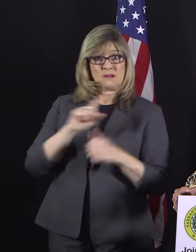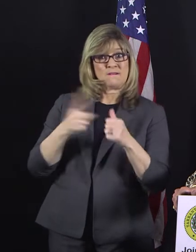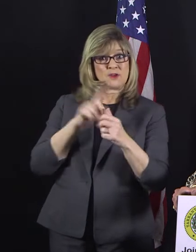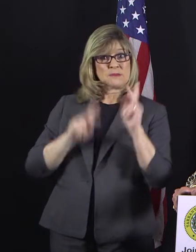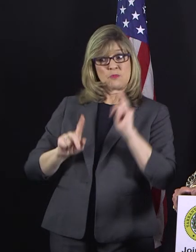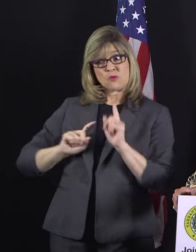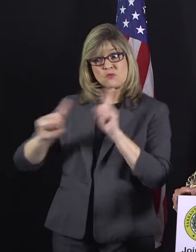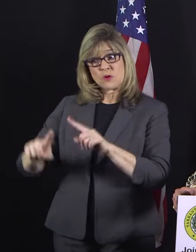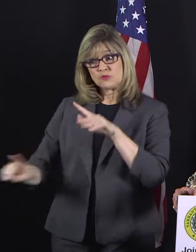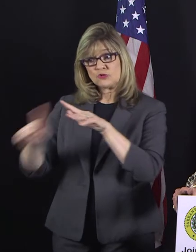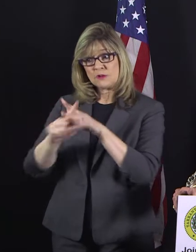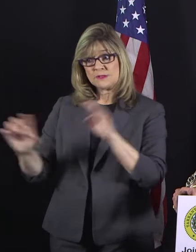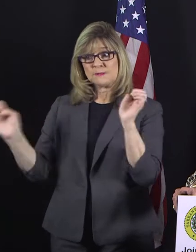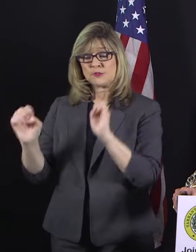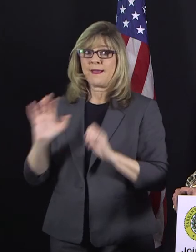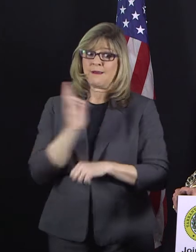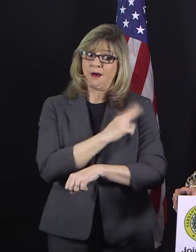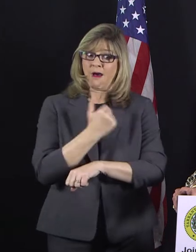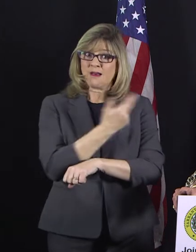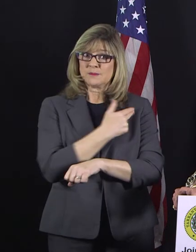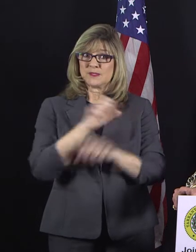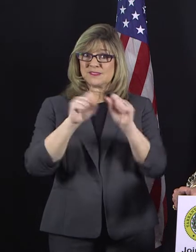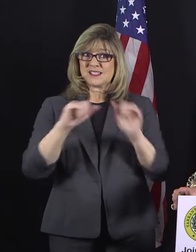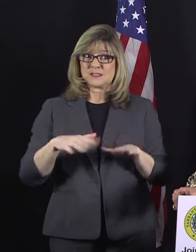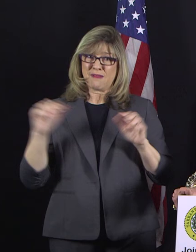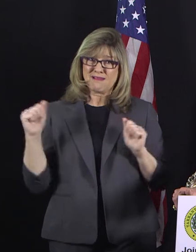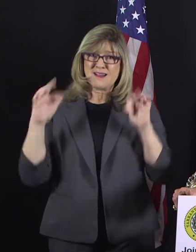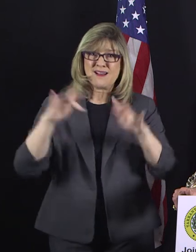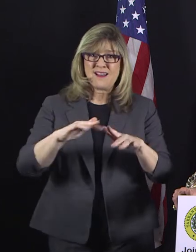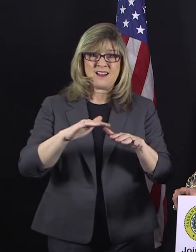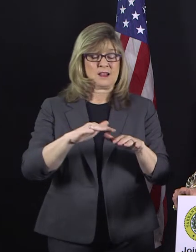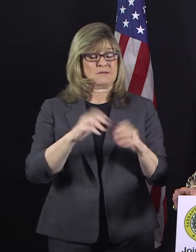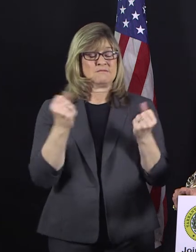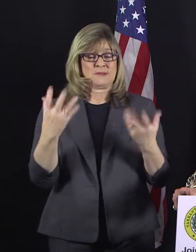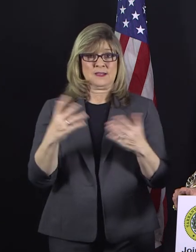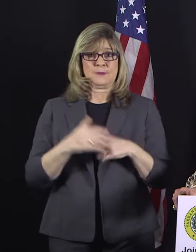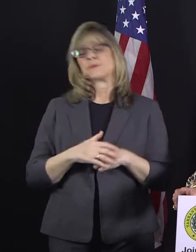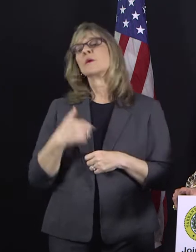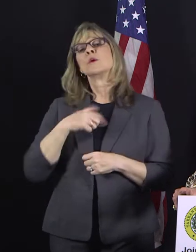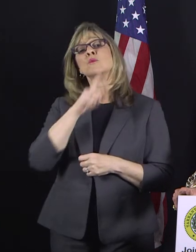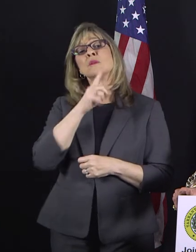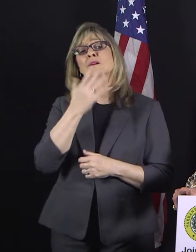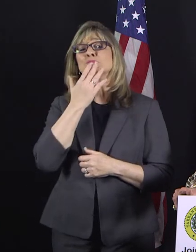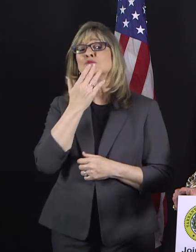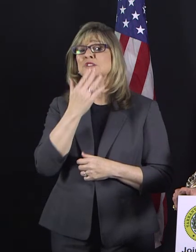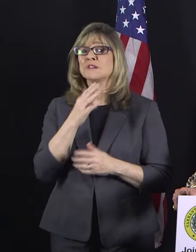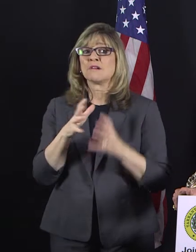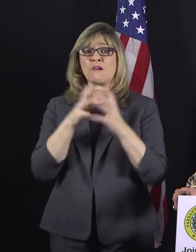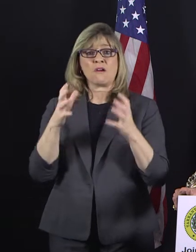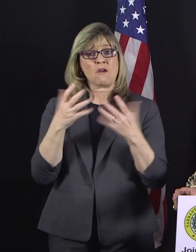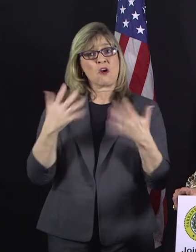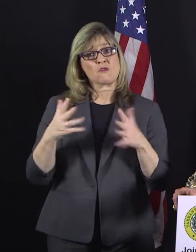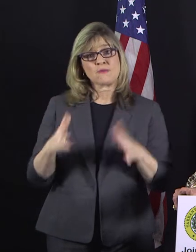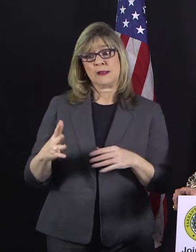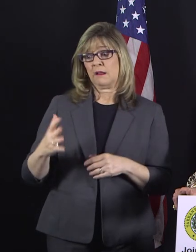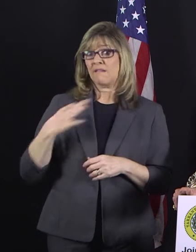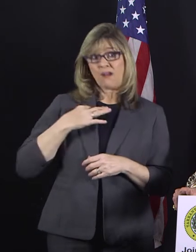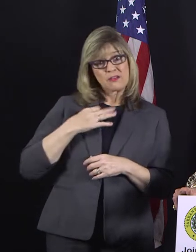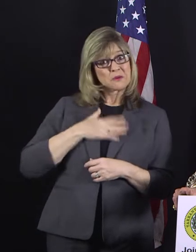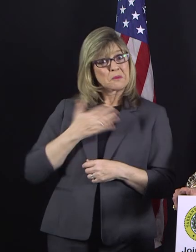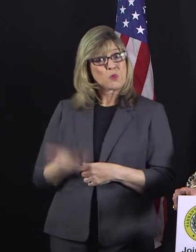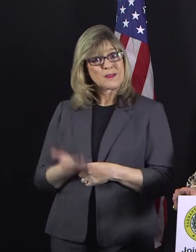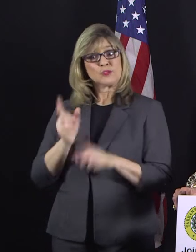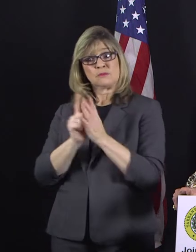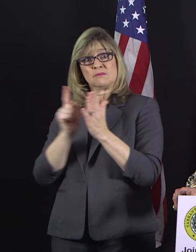overloaded. We appreciate so much the voluntary solutions that you have already come up with. We get